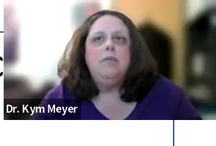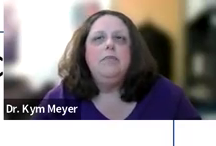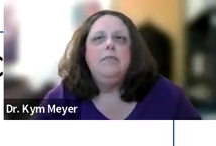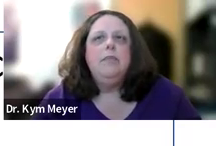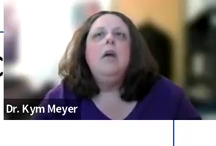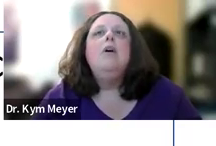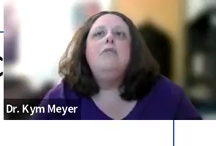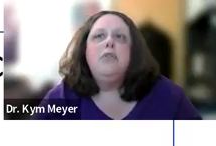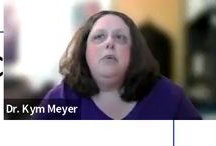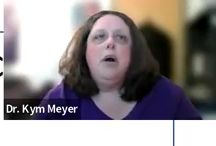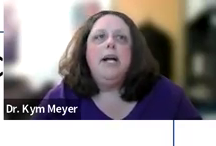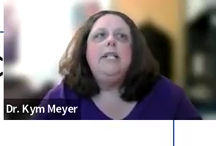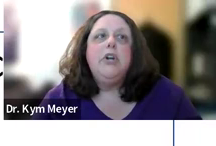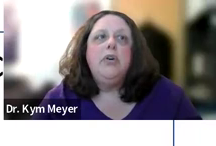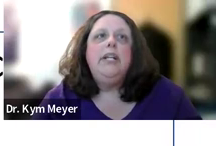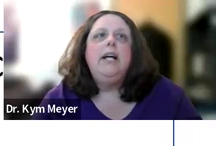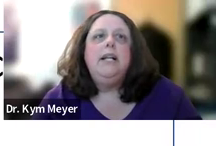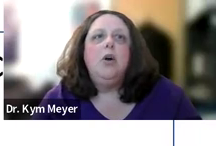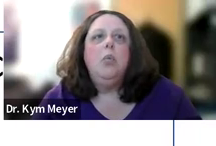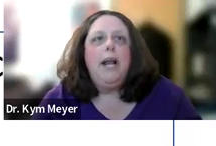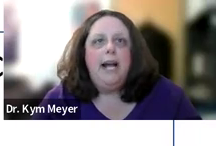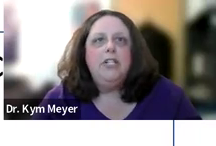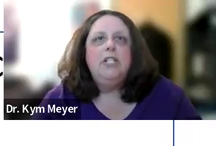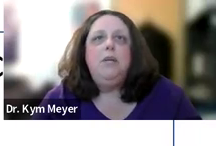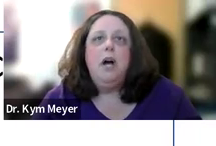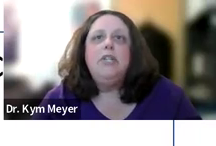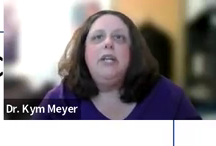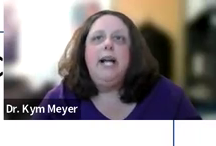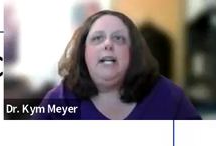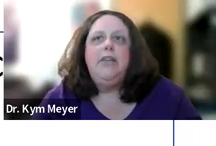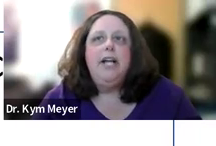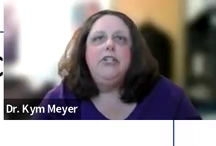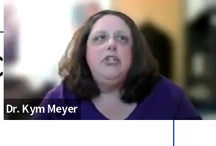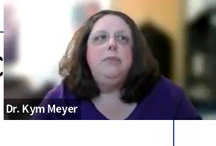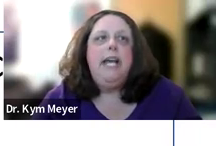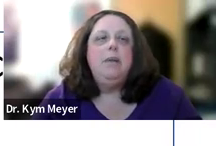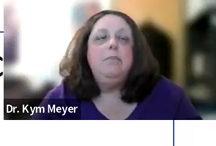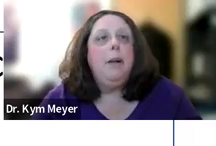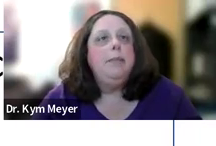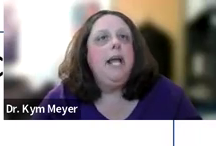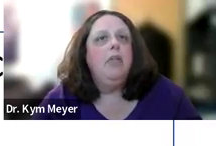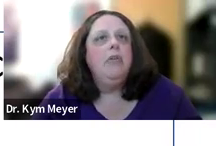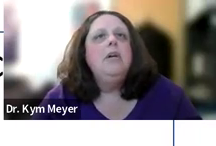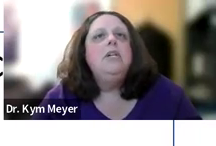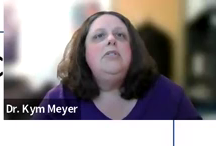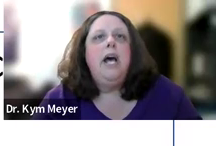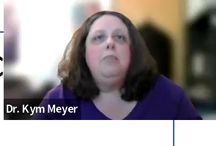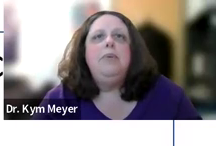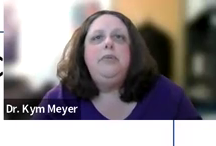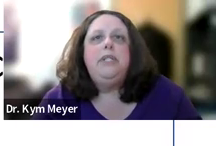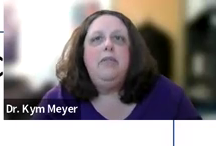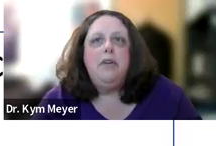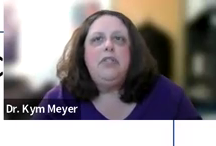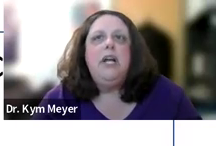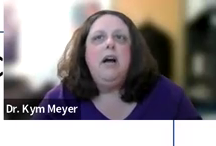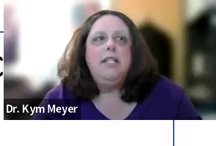programs. Furthermore, it is currently unclear what actions beyond early identification should be taken by public health to help